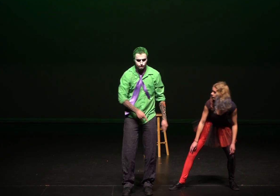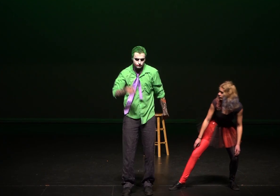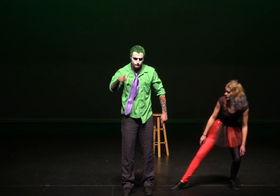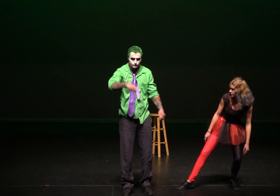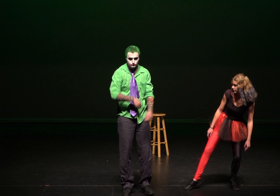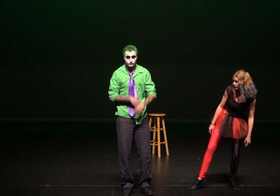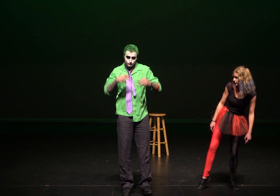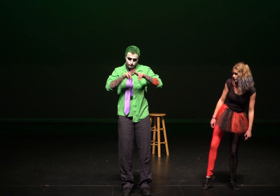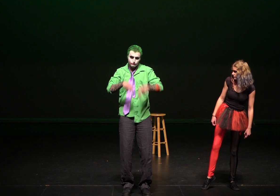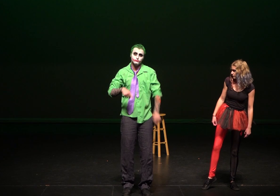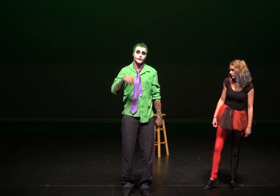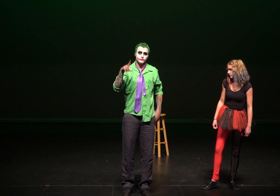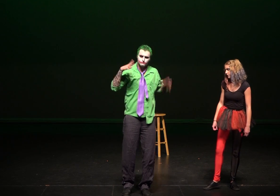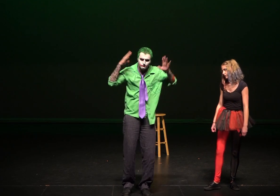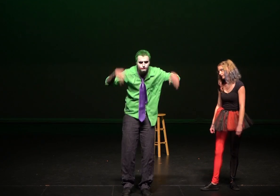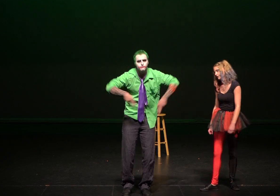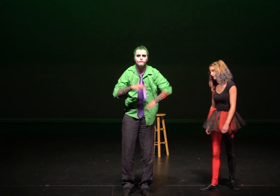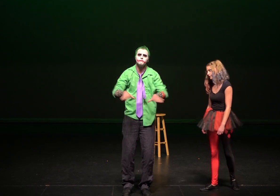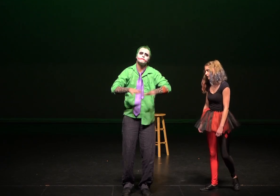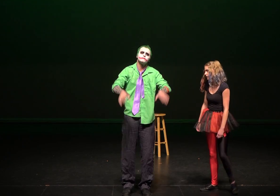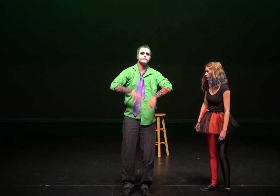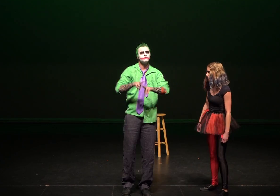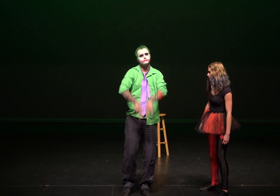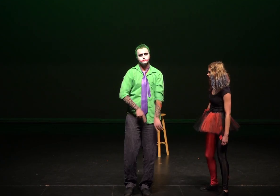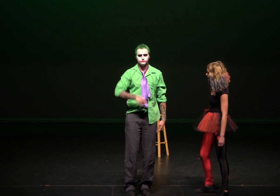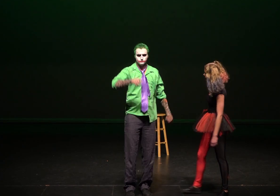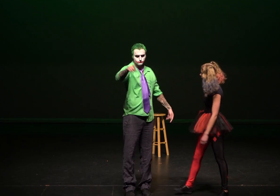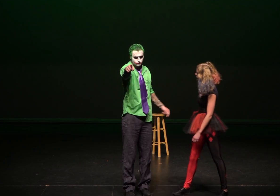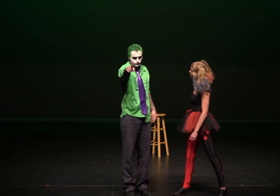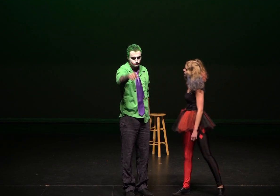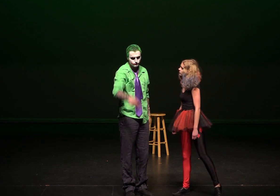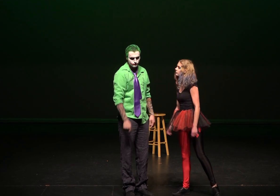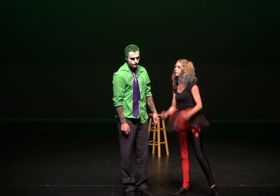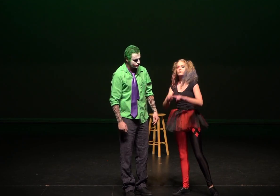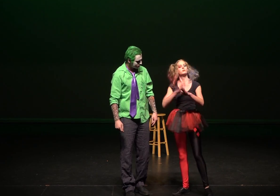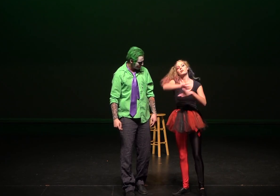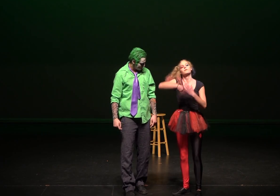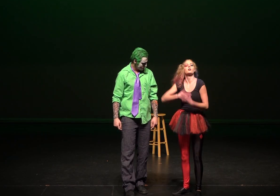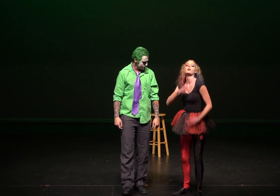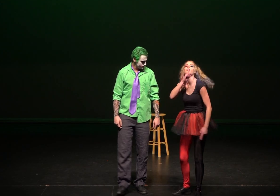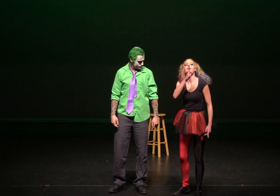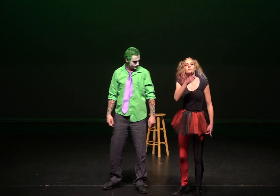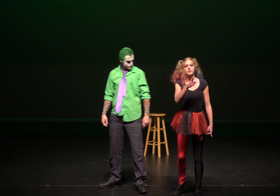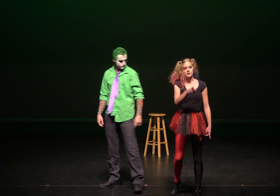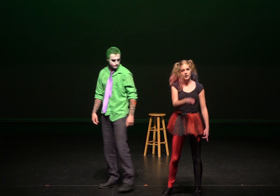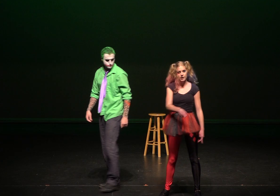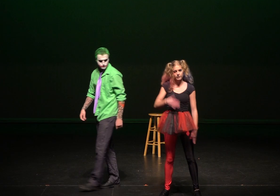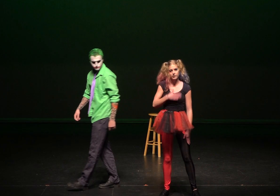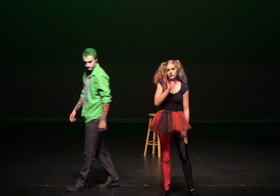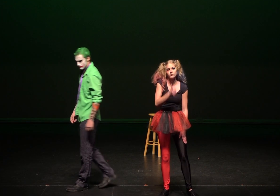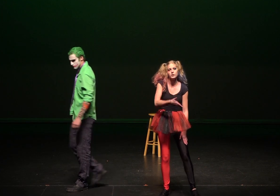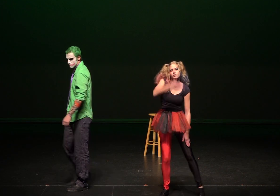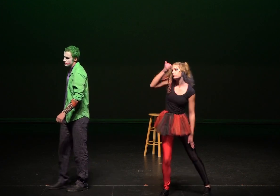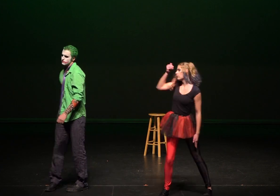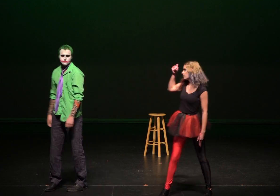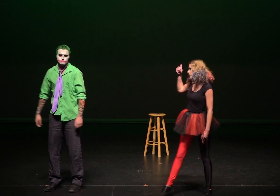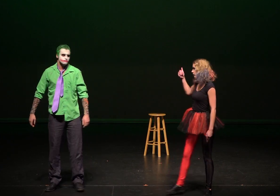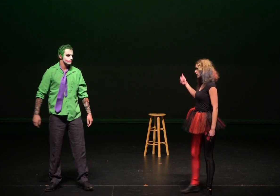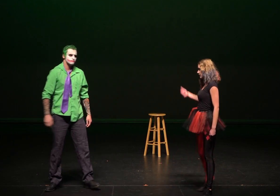sitting next to you You think I'm gonna get this sitting next to you And after our last time, please don't forget